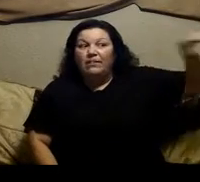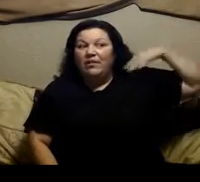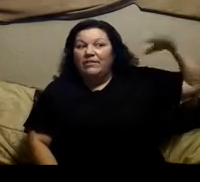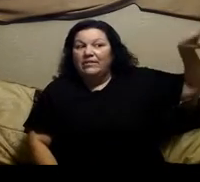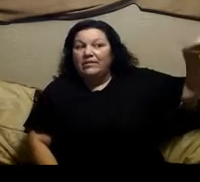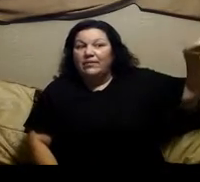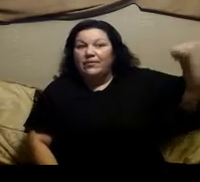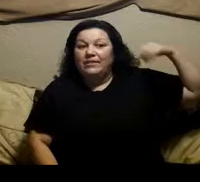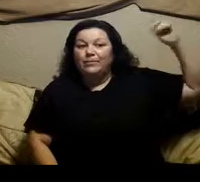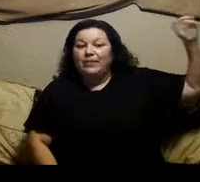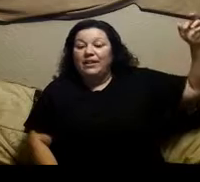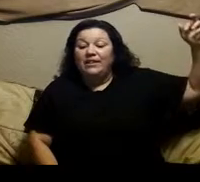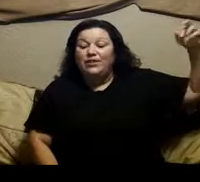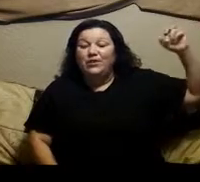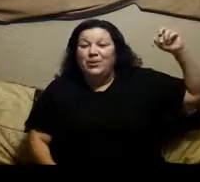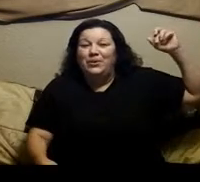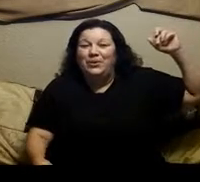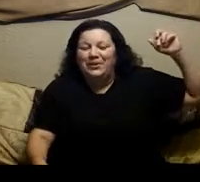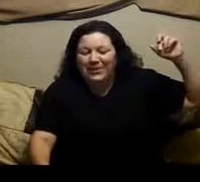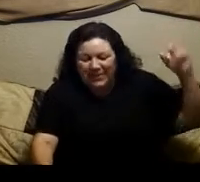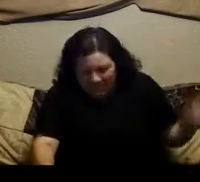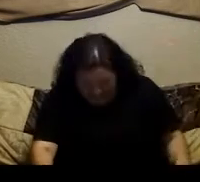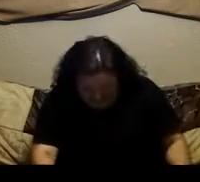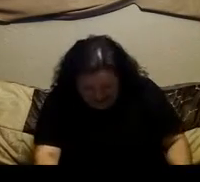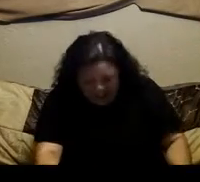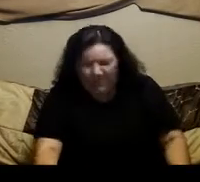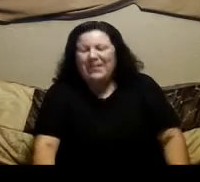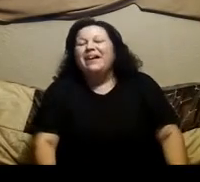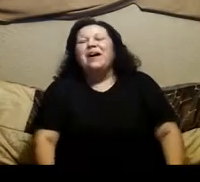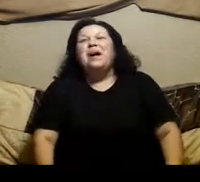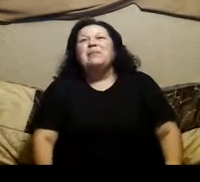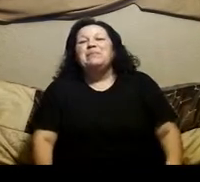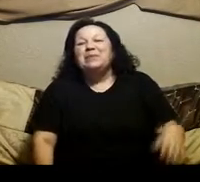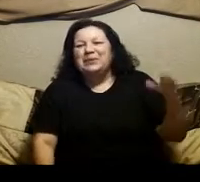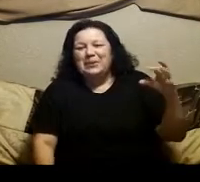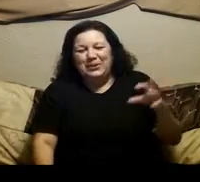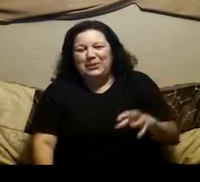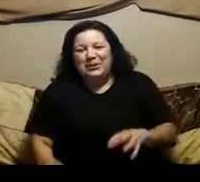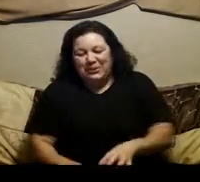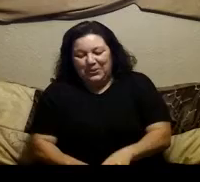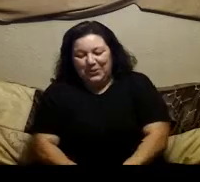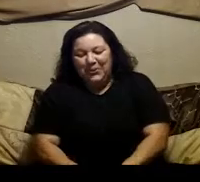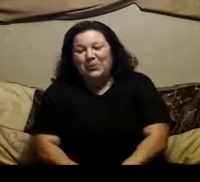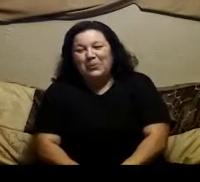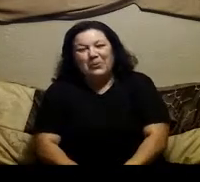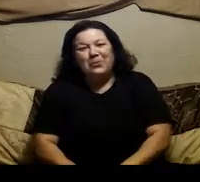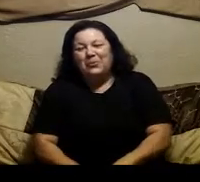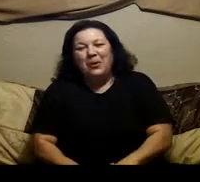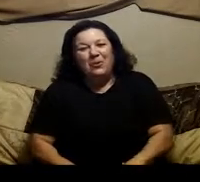about other stuff that doesn't pertain to um to what